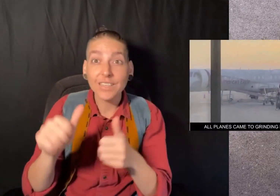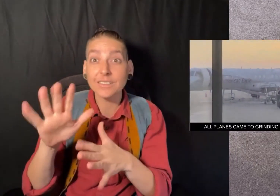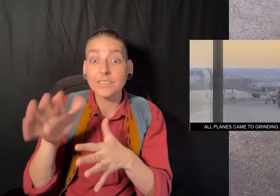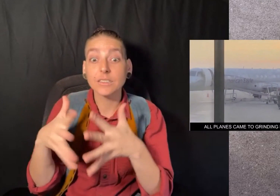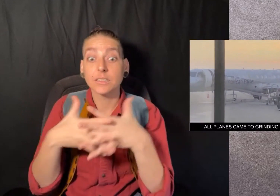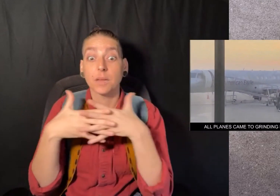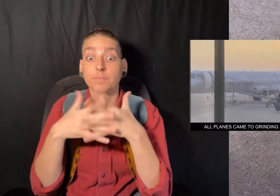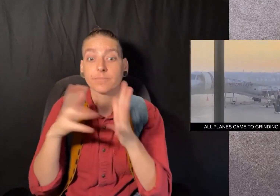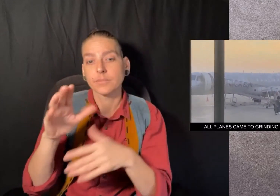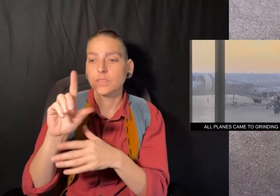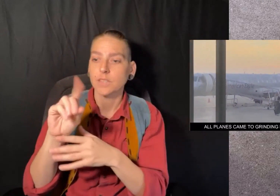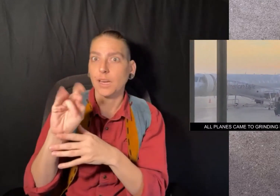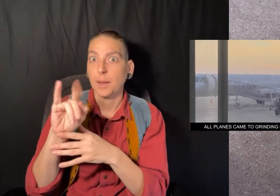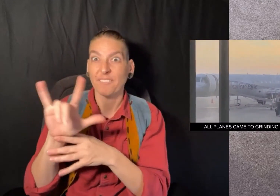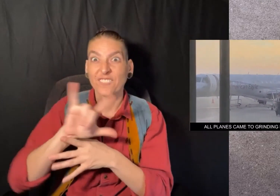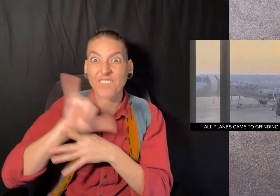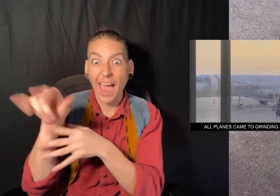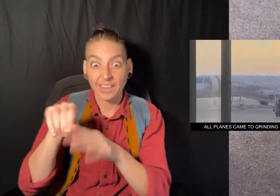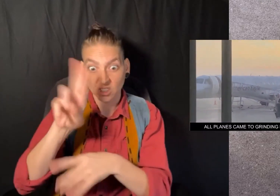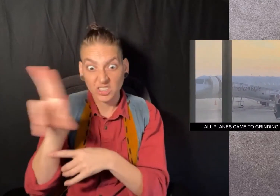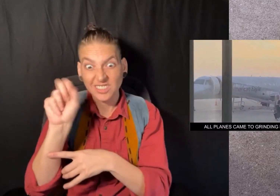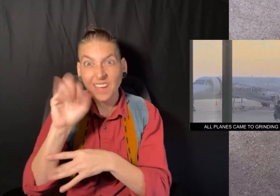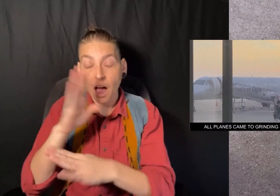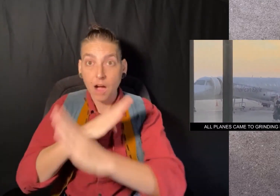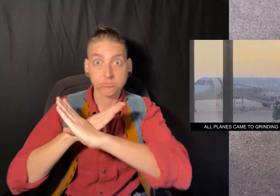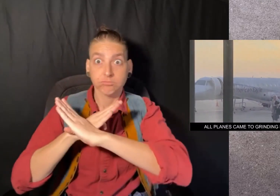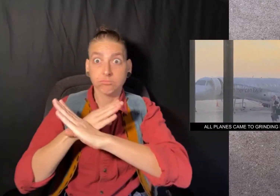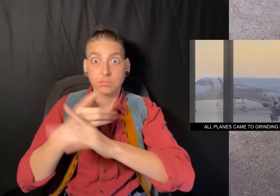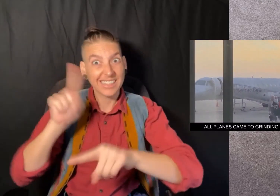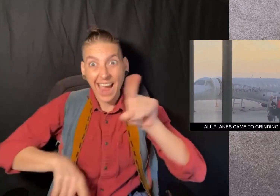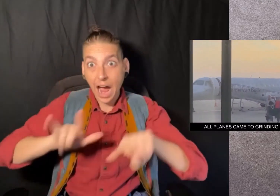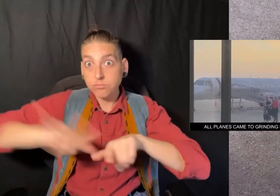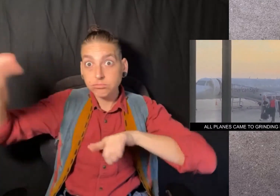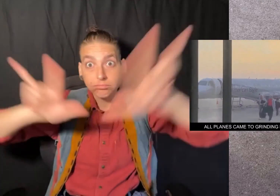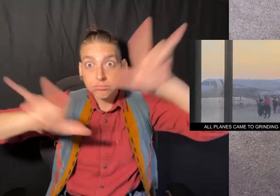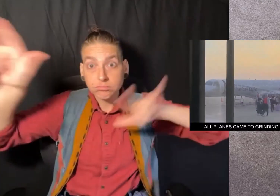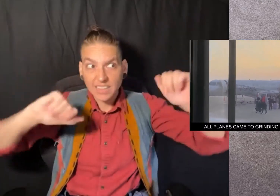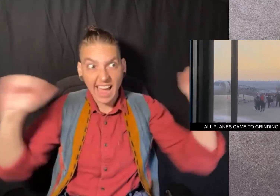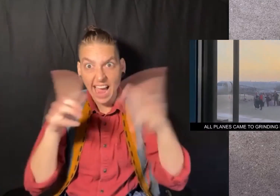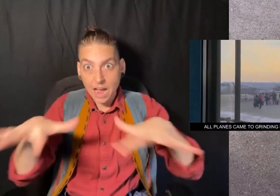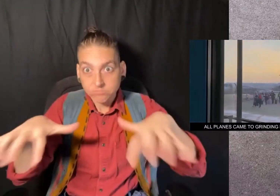For about three hours today every domestic flight in the US was prevented from taking off.